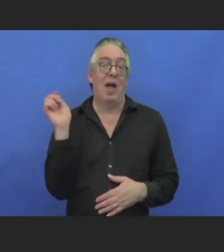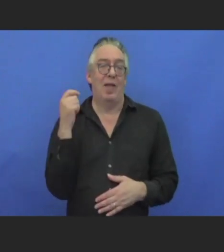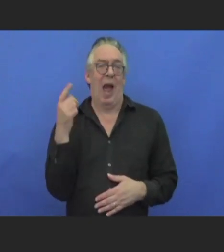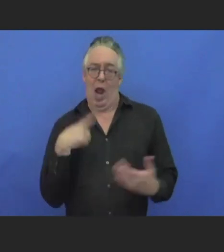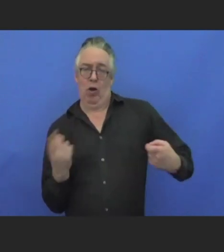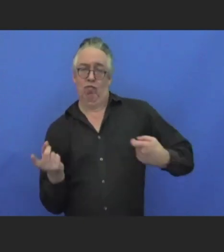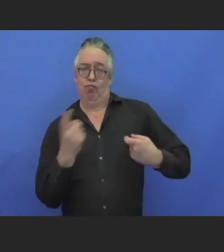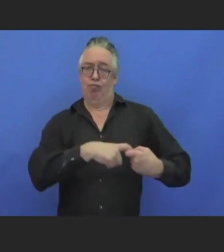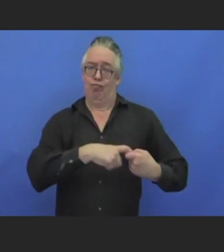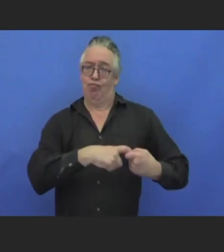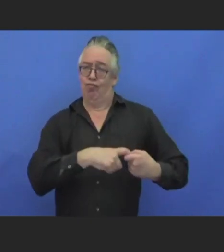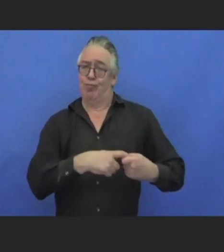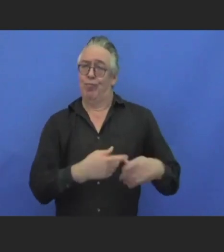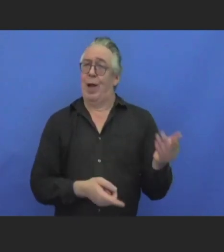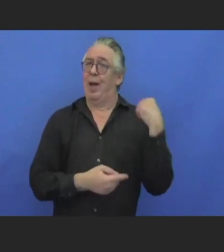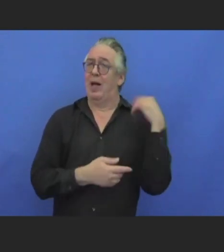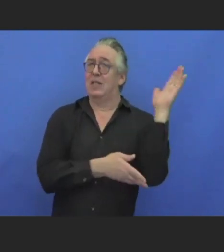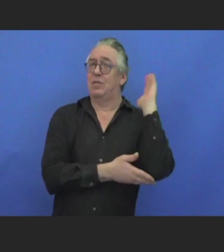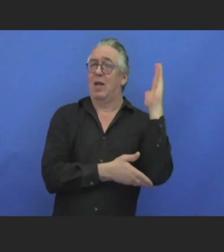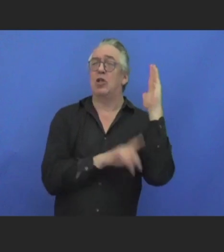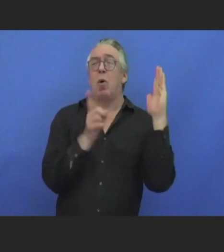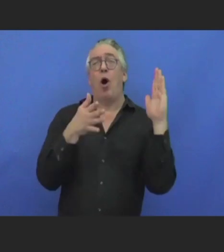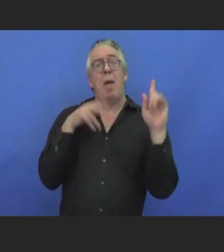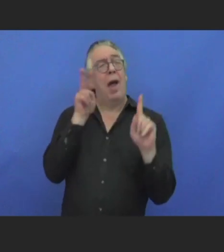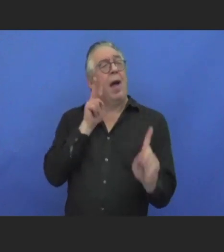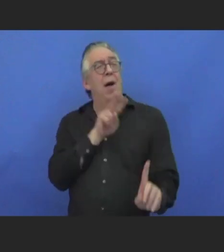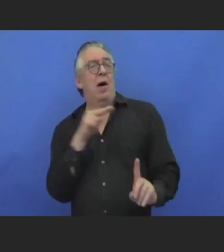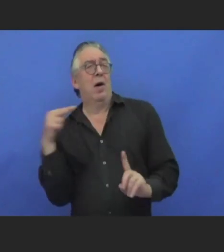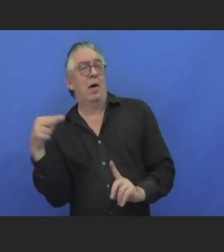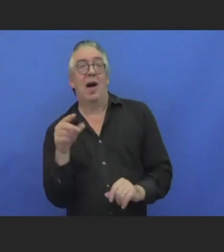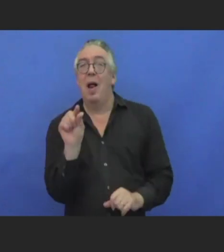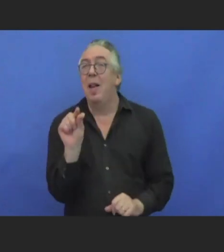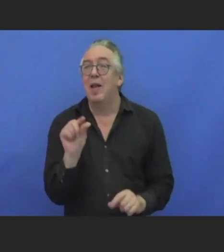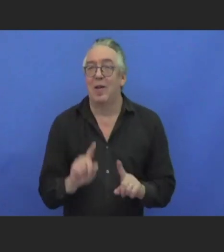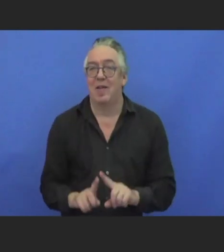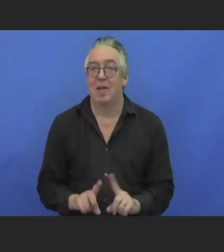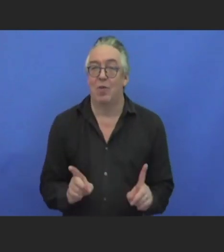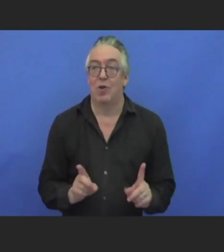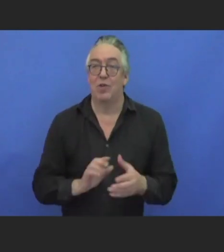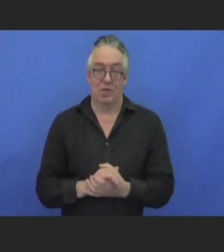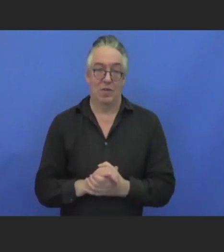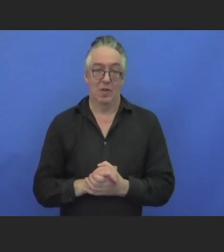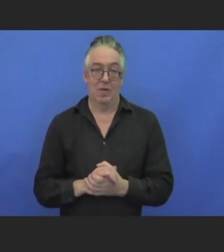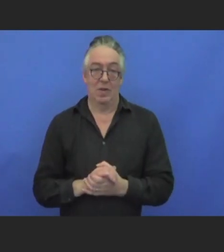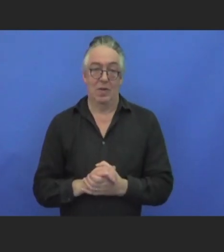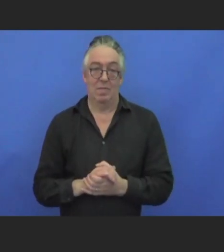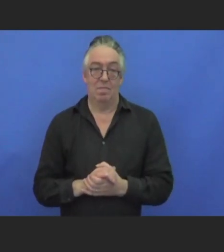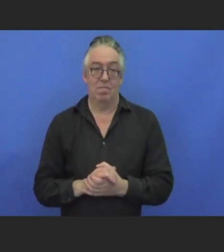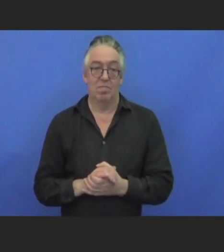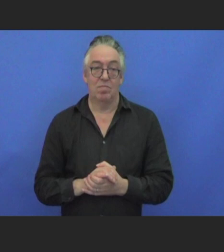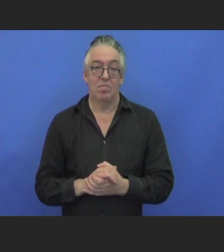But I would like to take a different angle to it and address the persons with disability themselves.